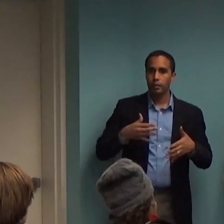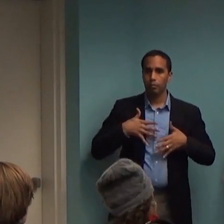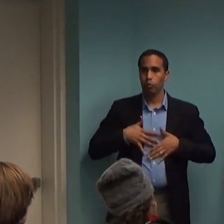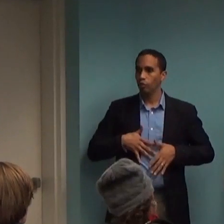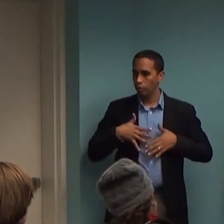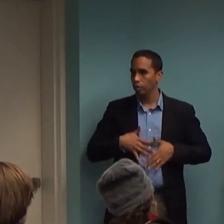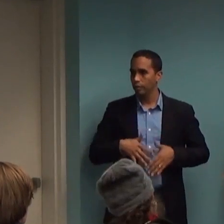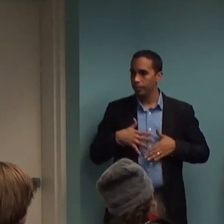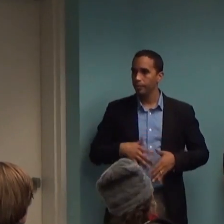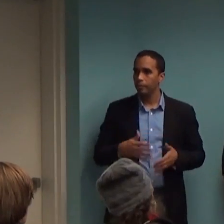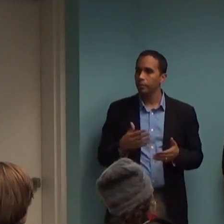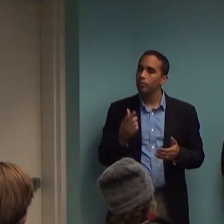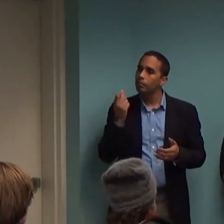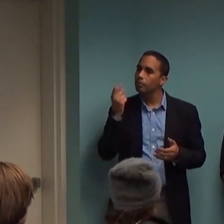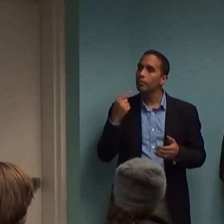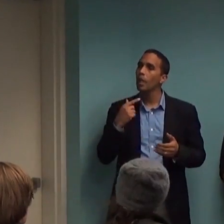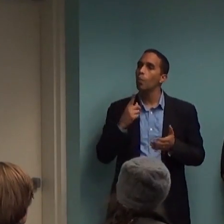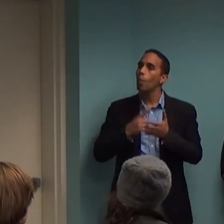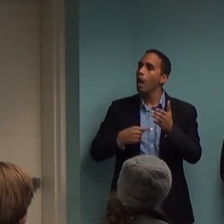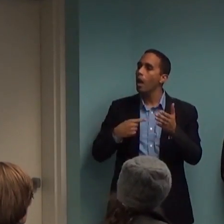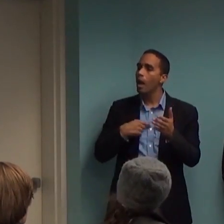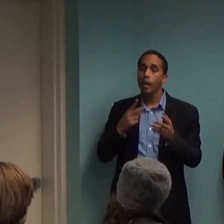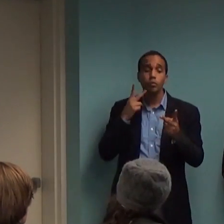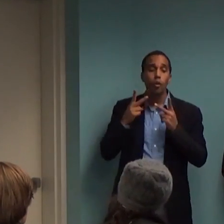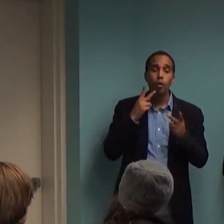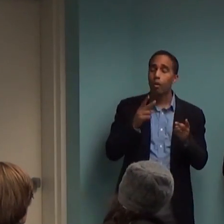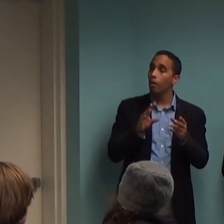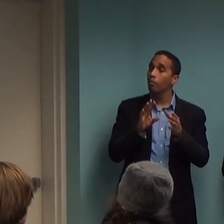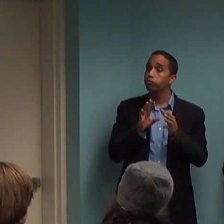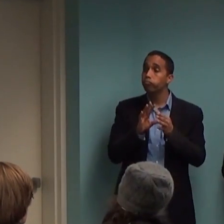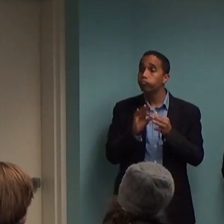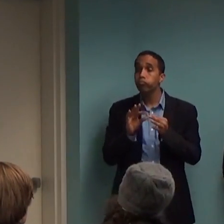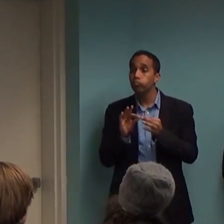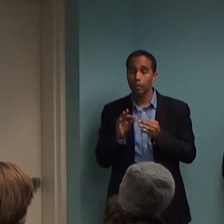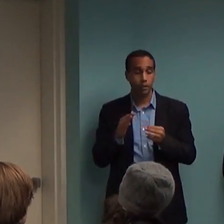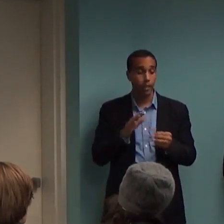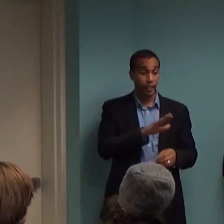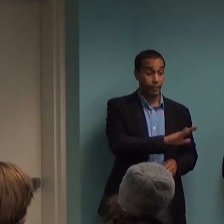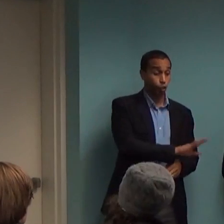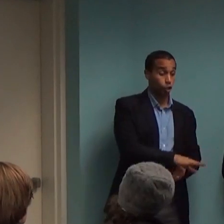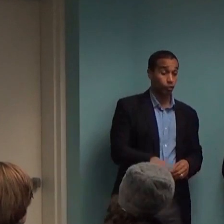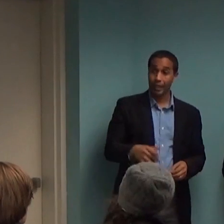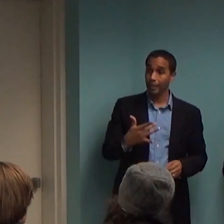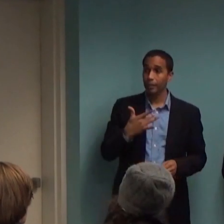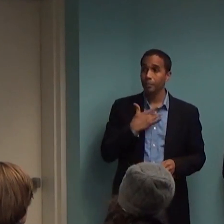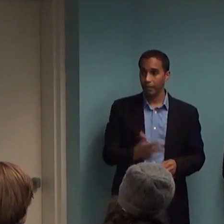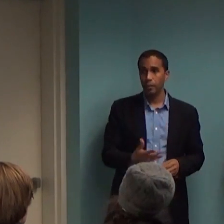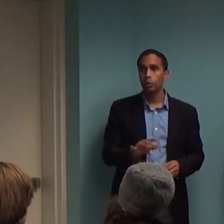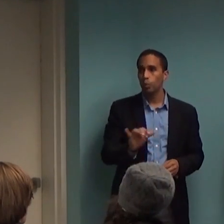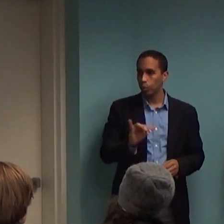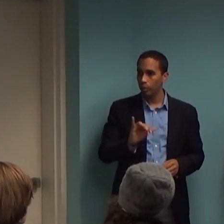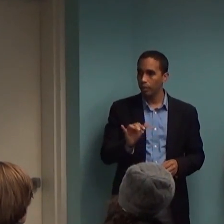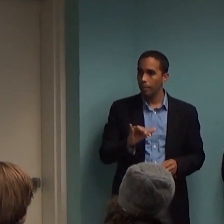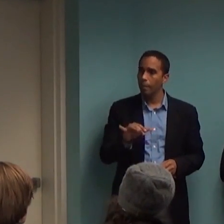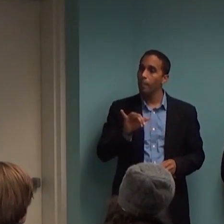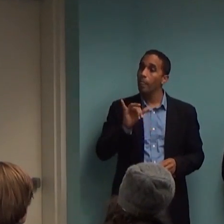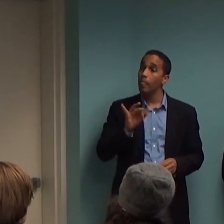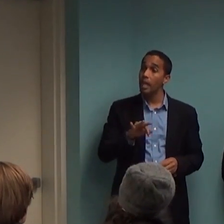anecdotally in my practice, we see a lot of kids. And right now kids, you know, a kid comes into your office, there's a good chance they're taking